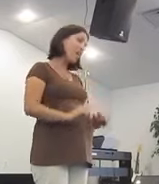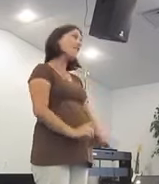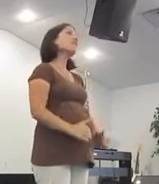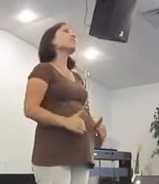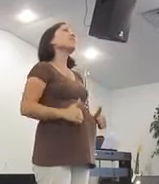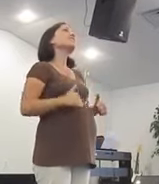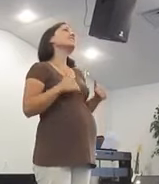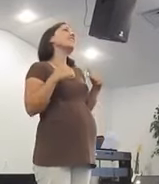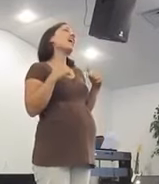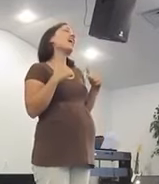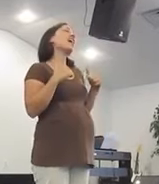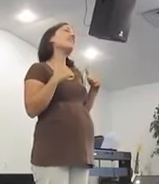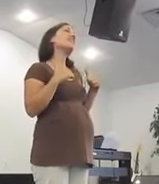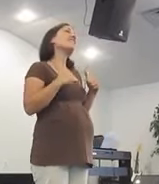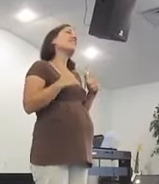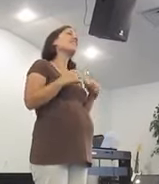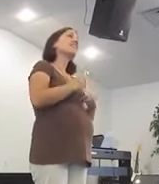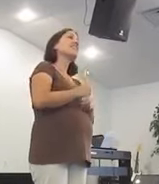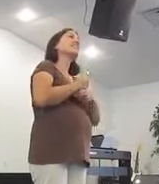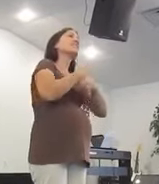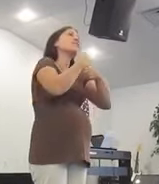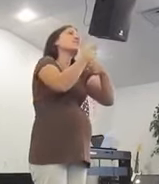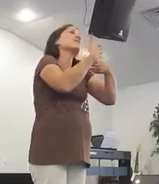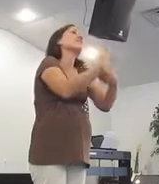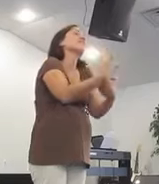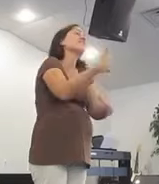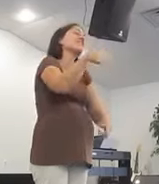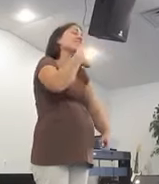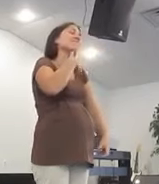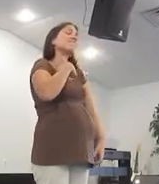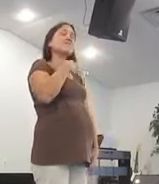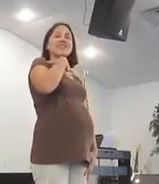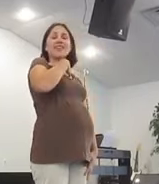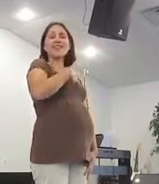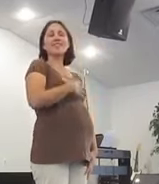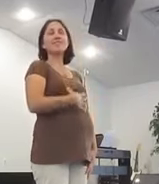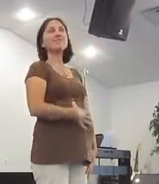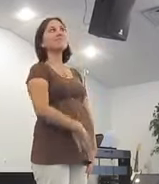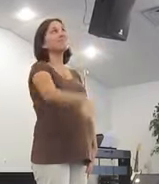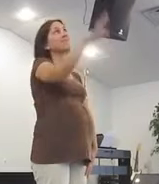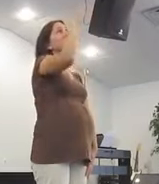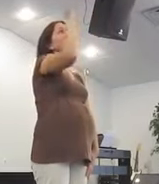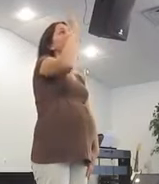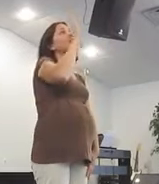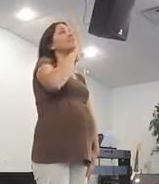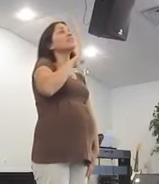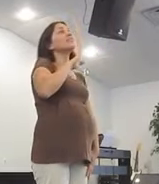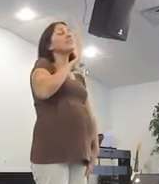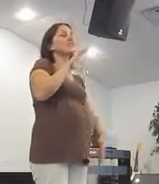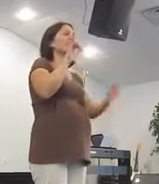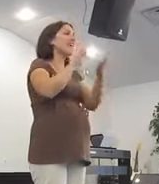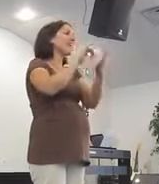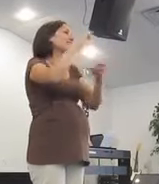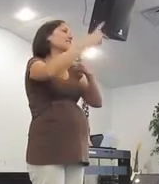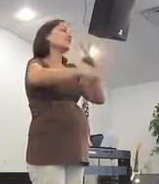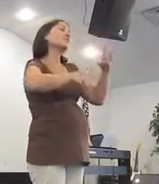of this life Is the revealing of a greater thirst This